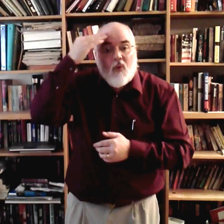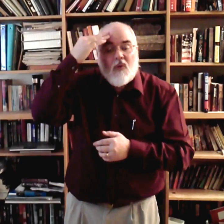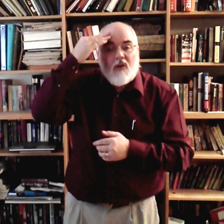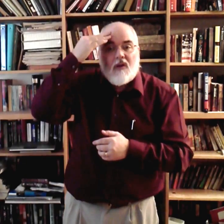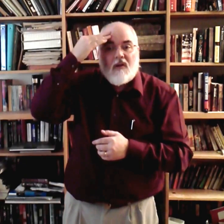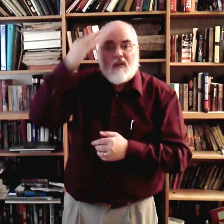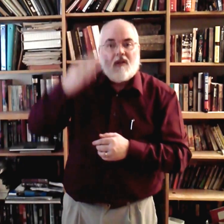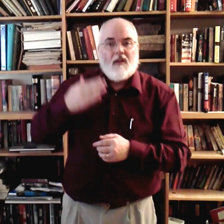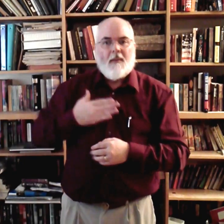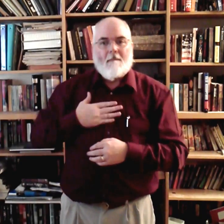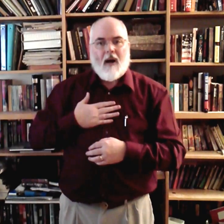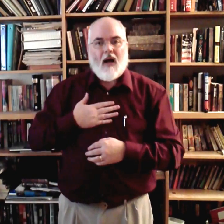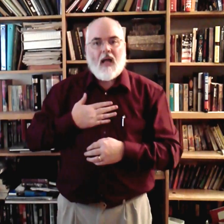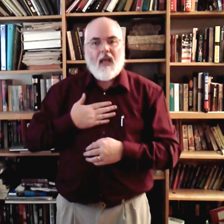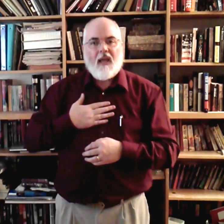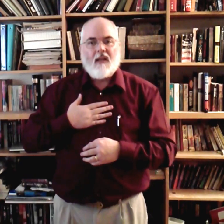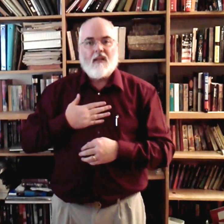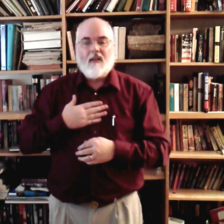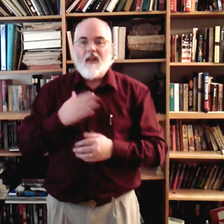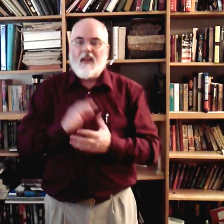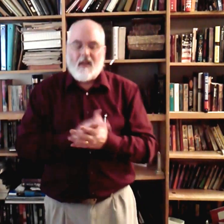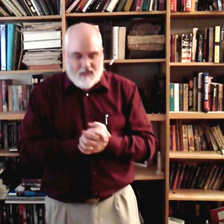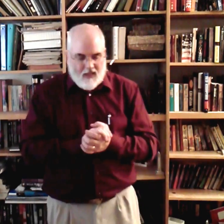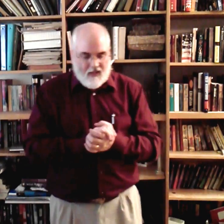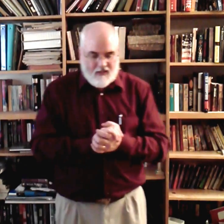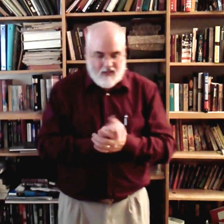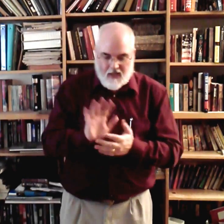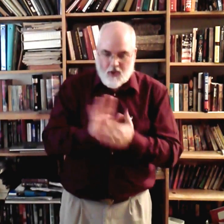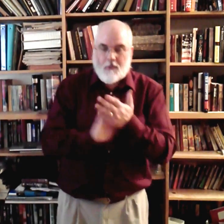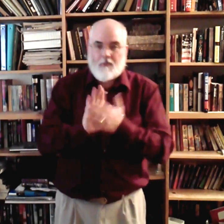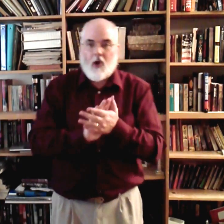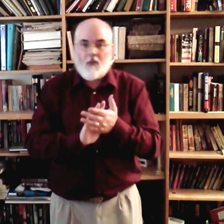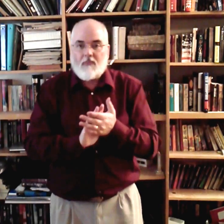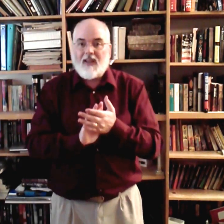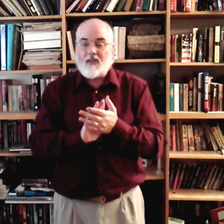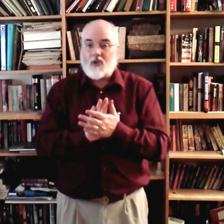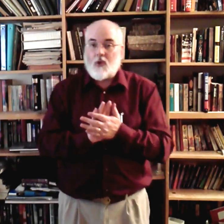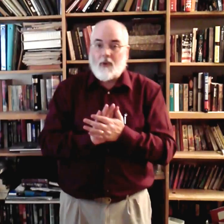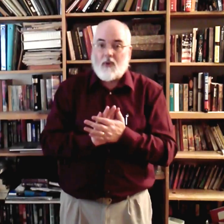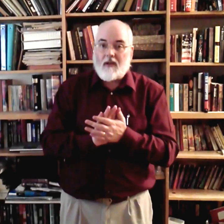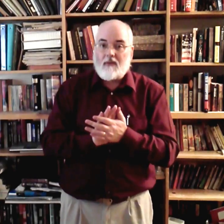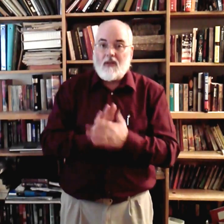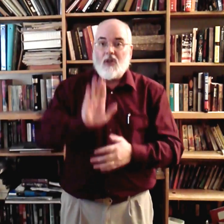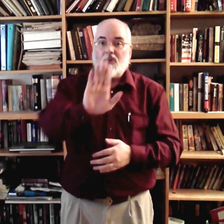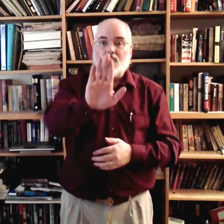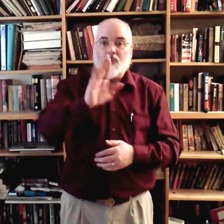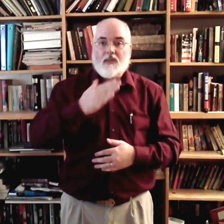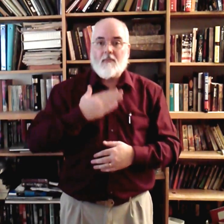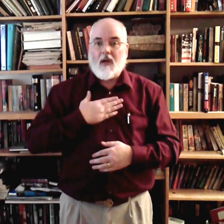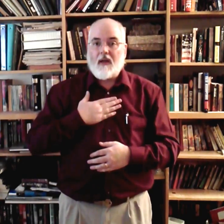my... And the signs, the open palm is also a pronoun. Yours and mine.